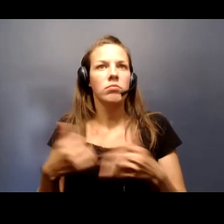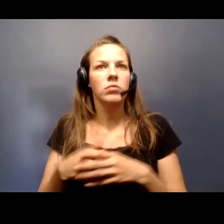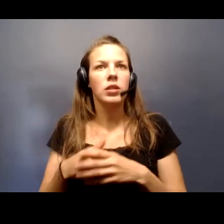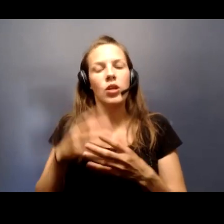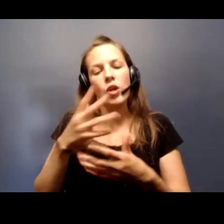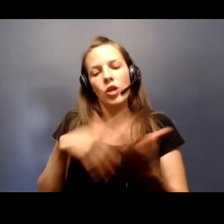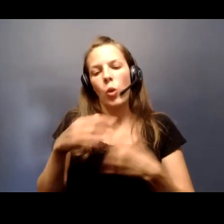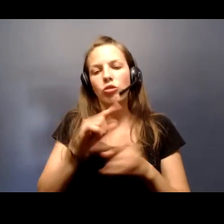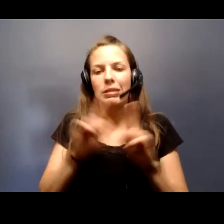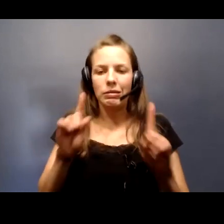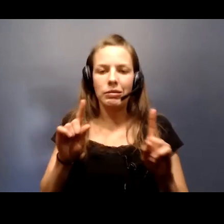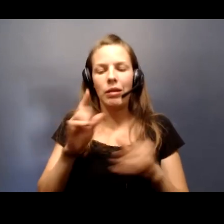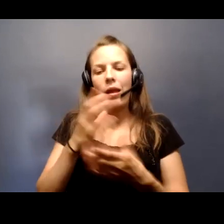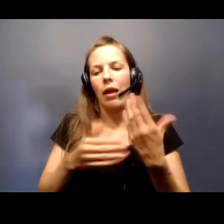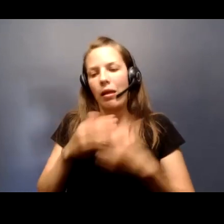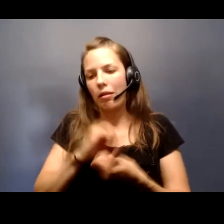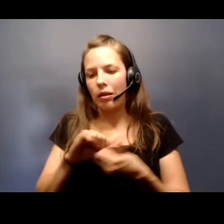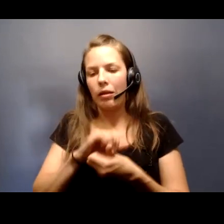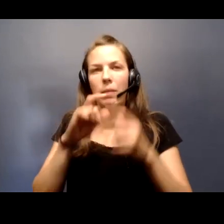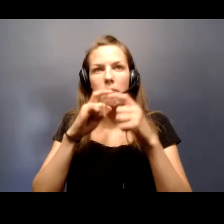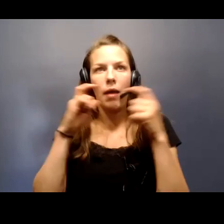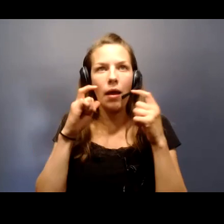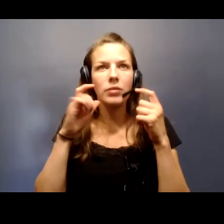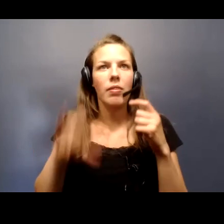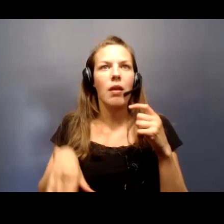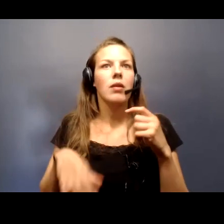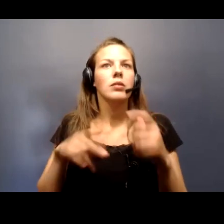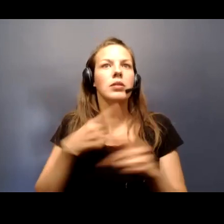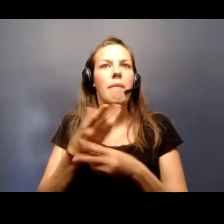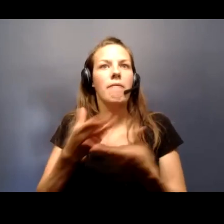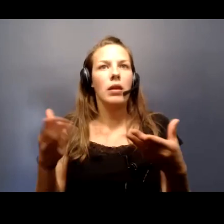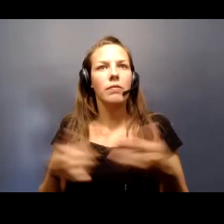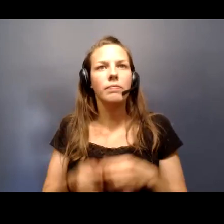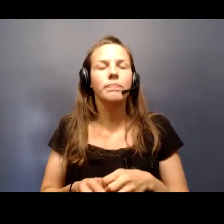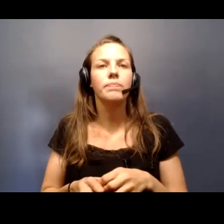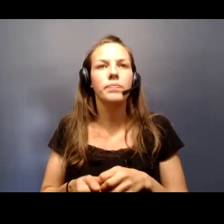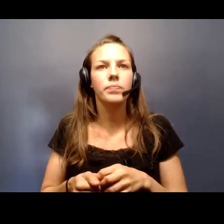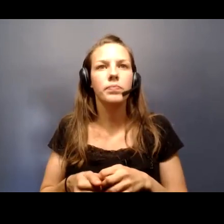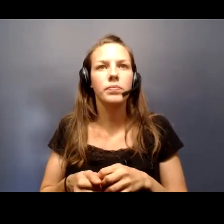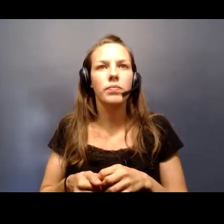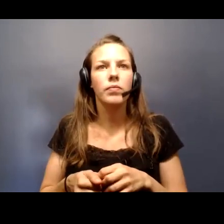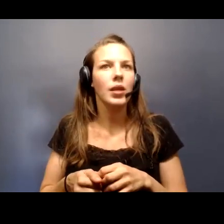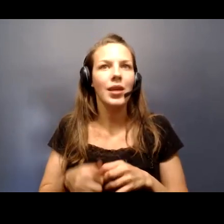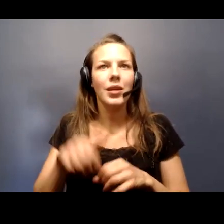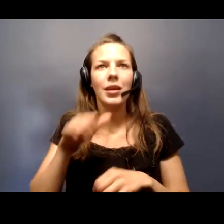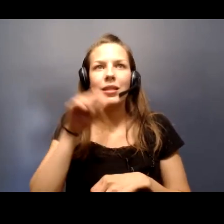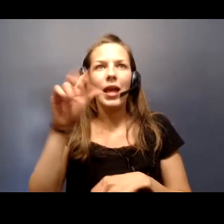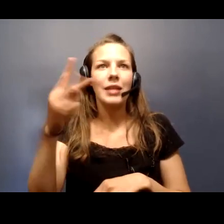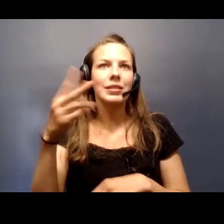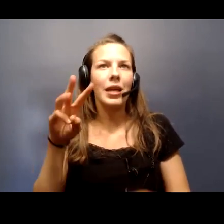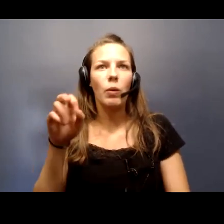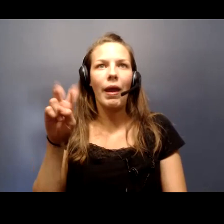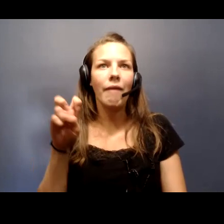distancing, hand hygiene, masking, et cetera. This is not the second wave.